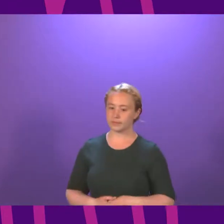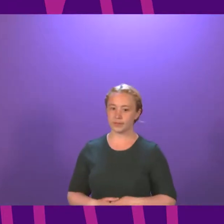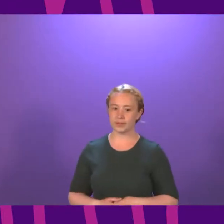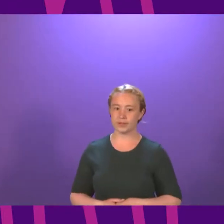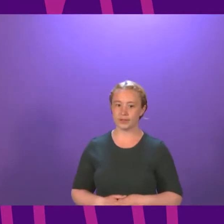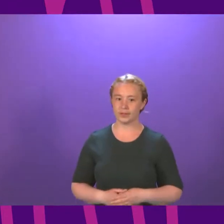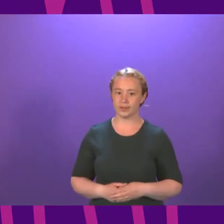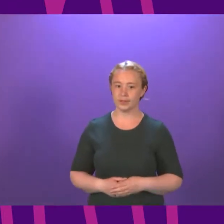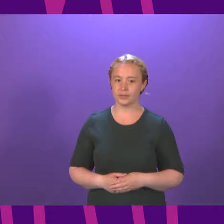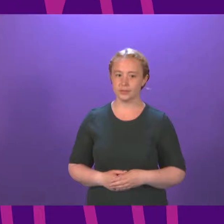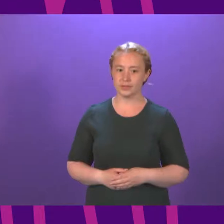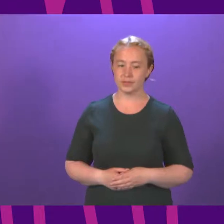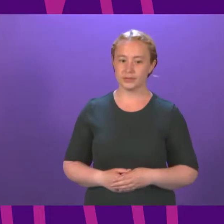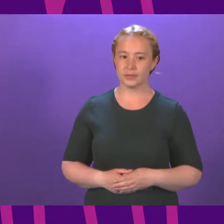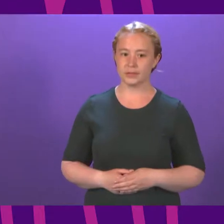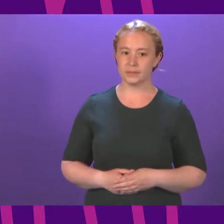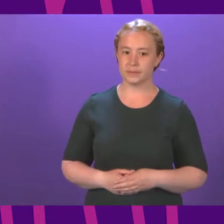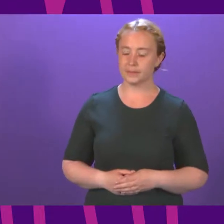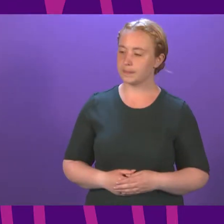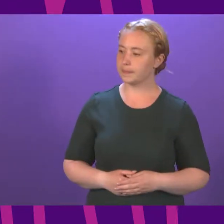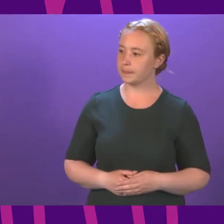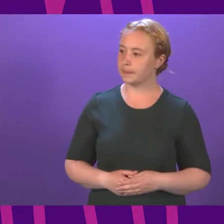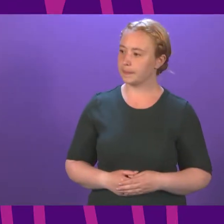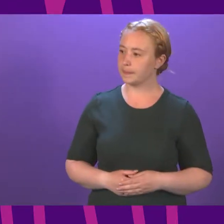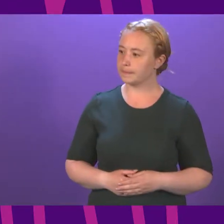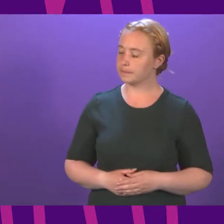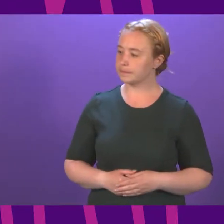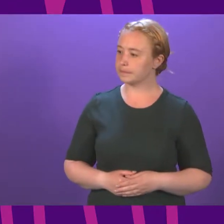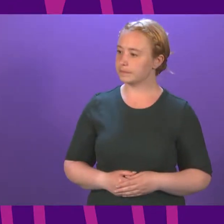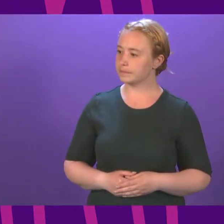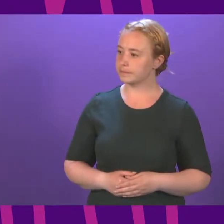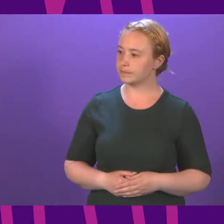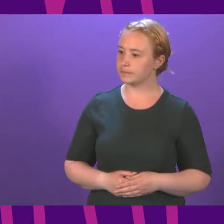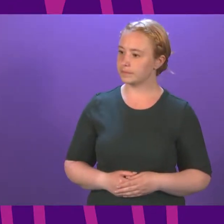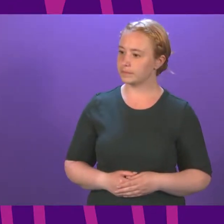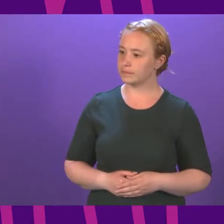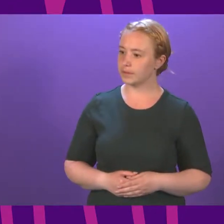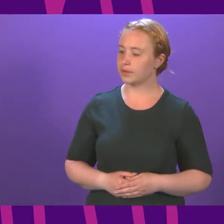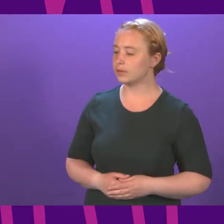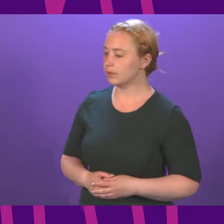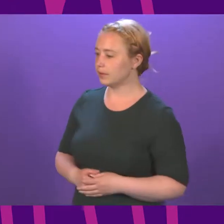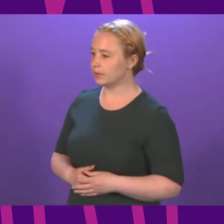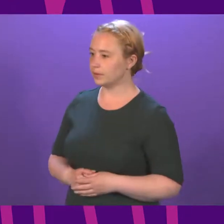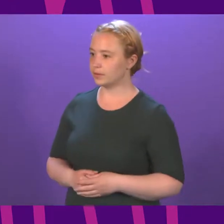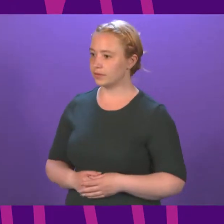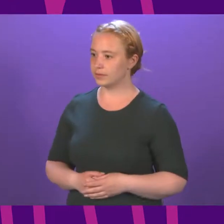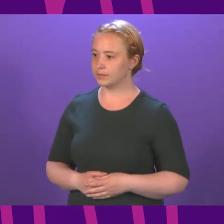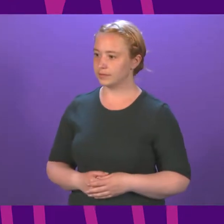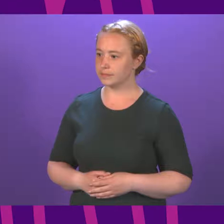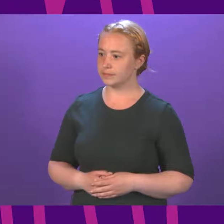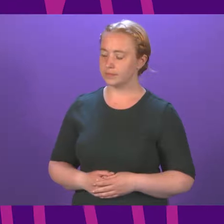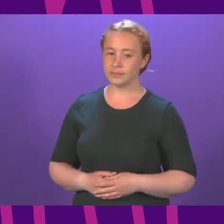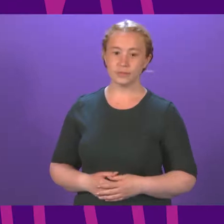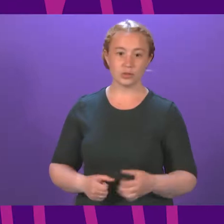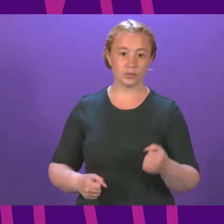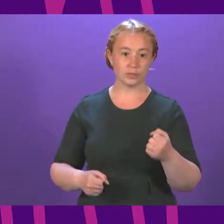behalf of the Parliamentary Bureau setting out a business programme. And I call on George Adam to move the motion. Thank you very much, President and